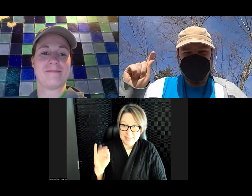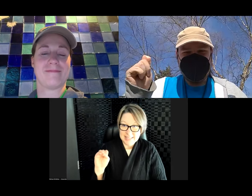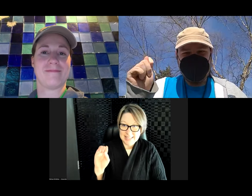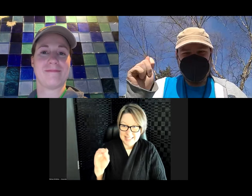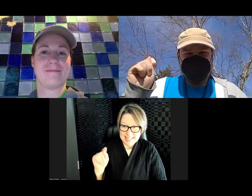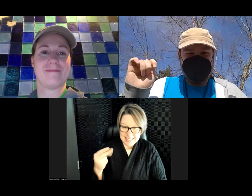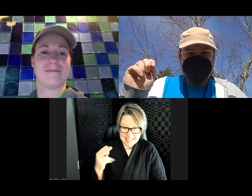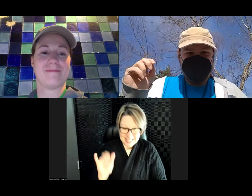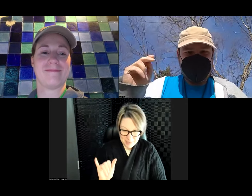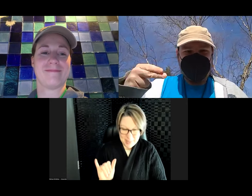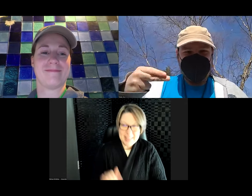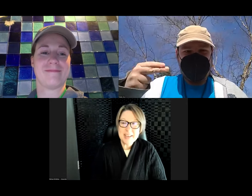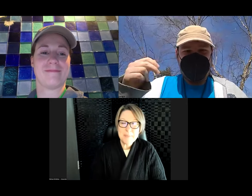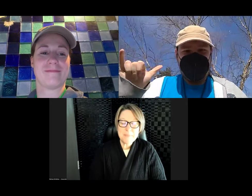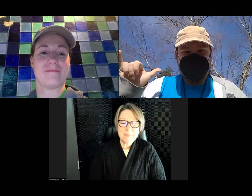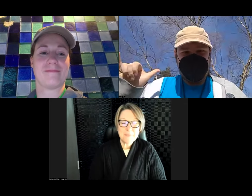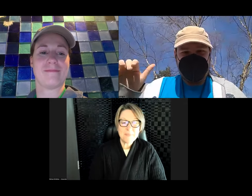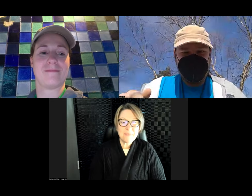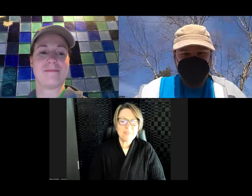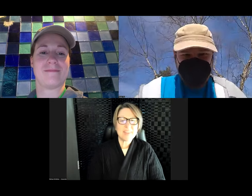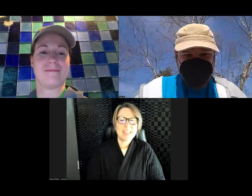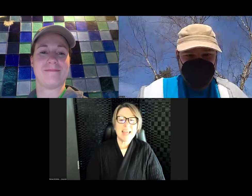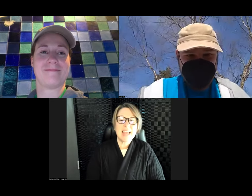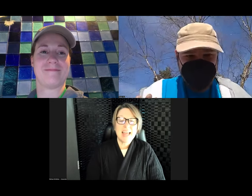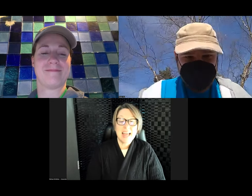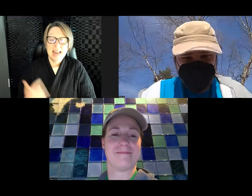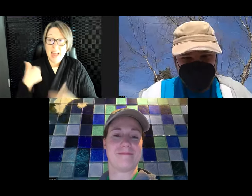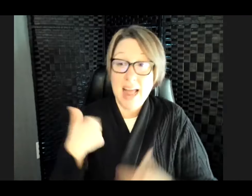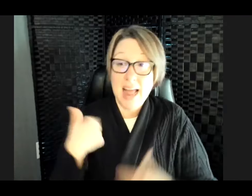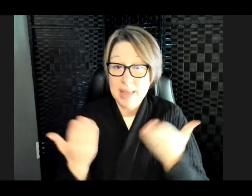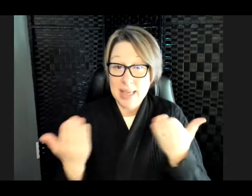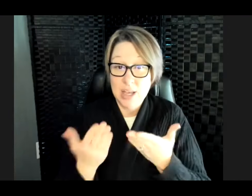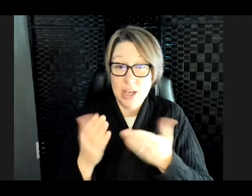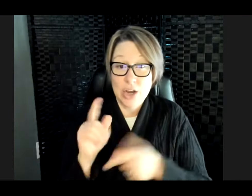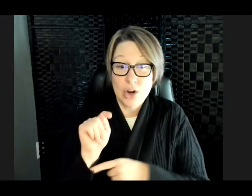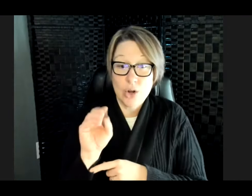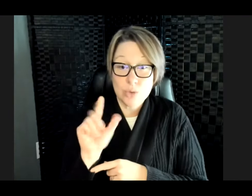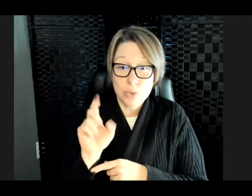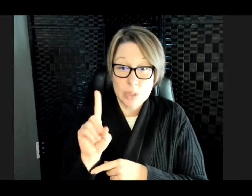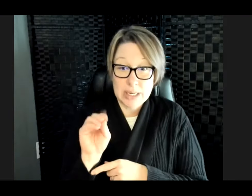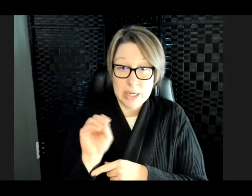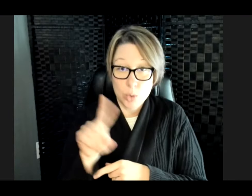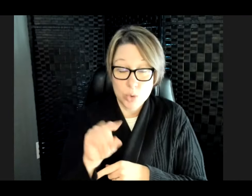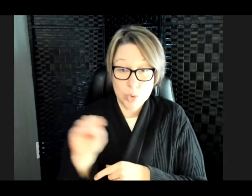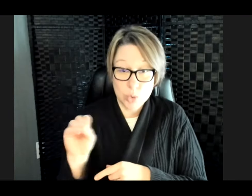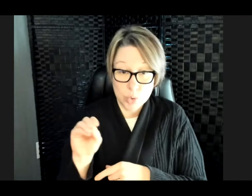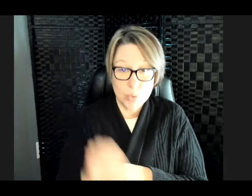I am here at the Toledo Zoo in Toledo, Ohio.